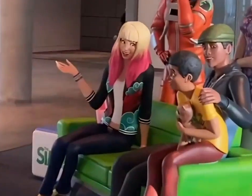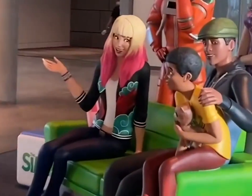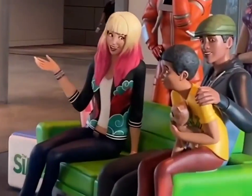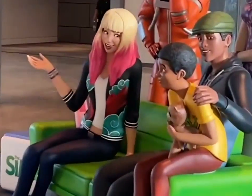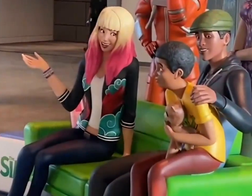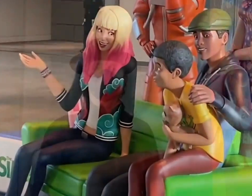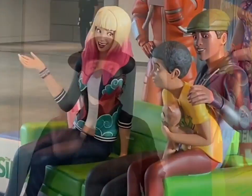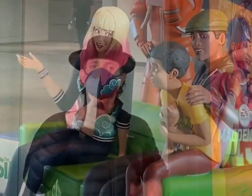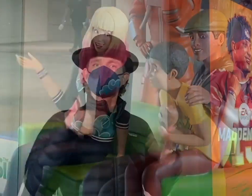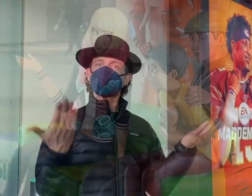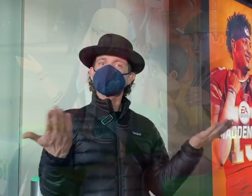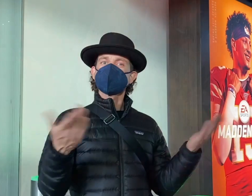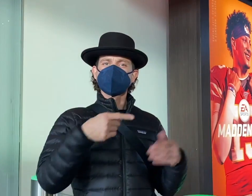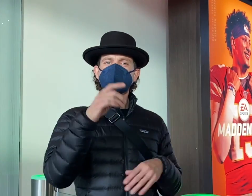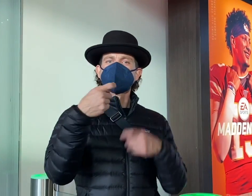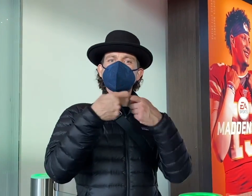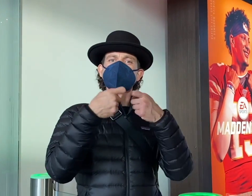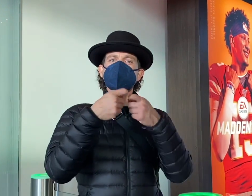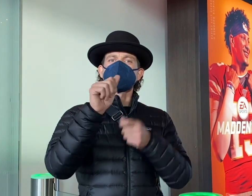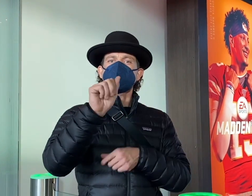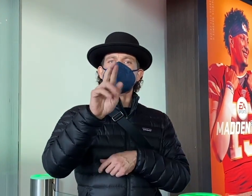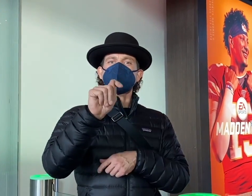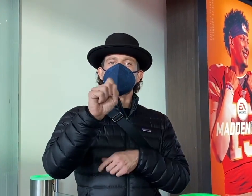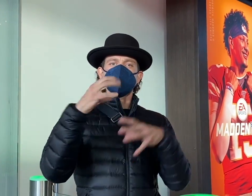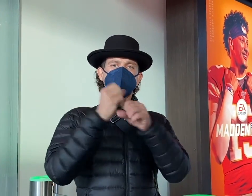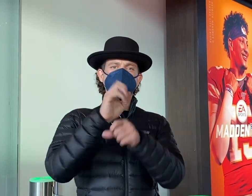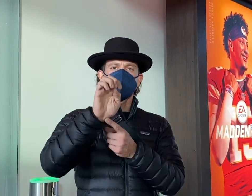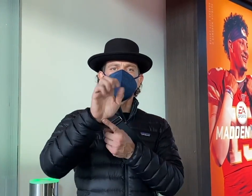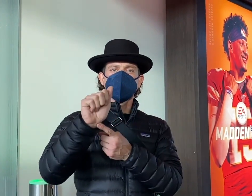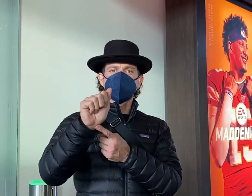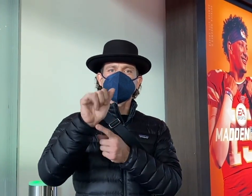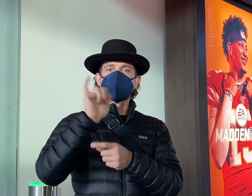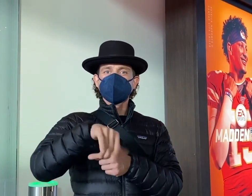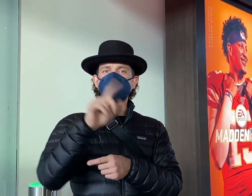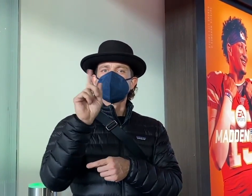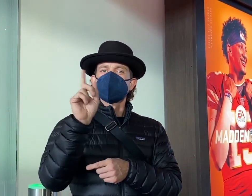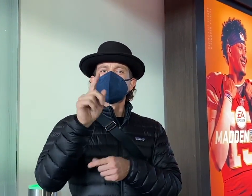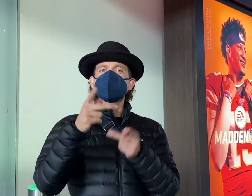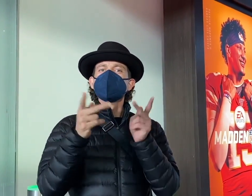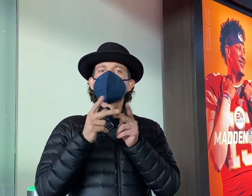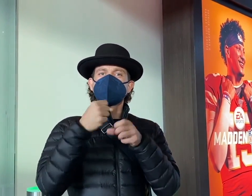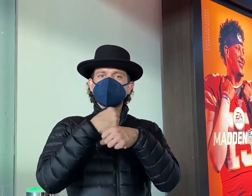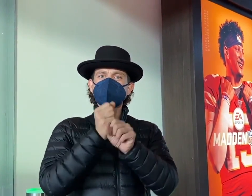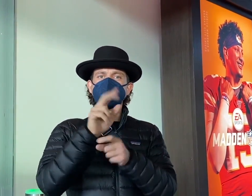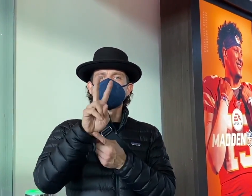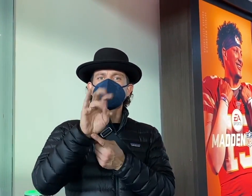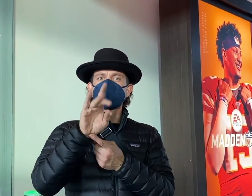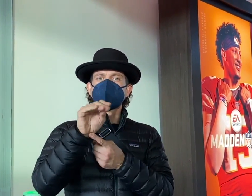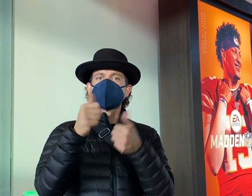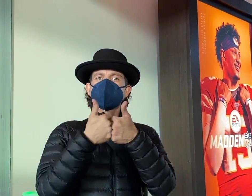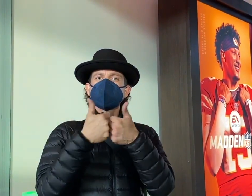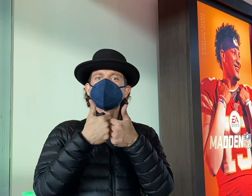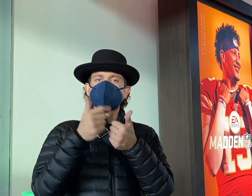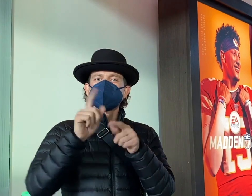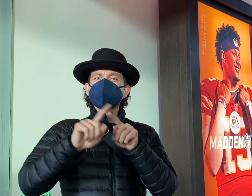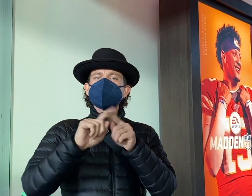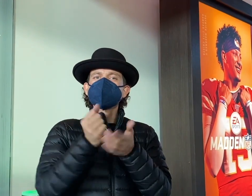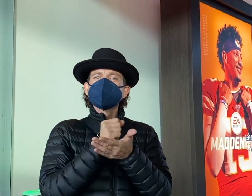I'm here inside the headquarters for Electronic where they make their different video games. You know,